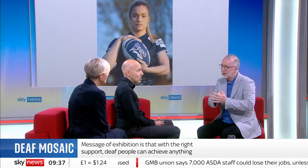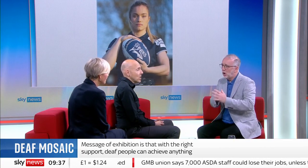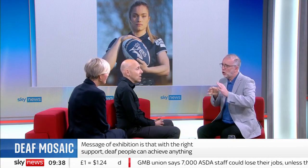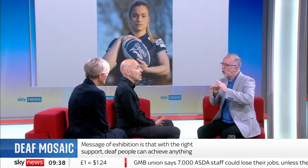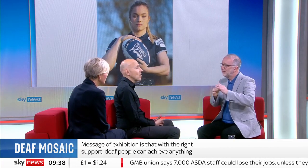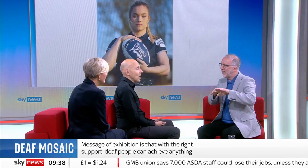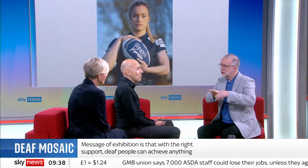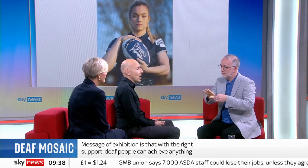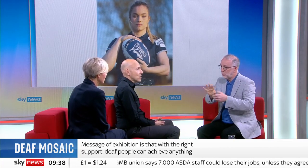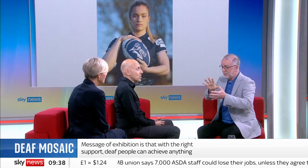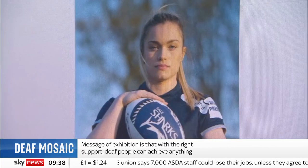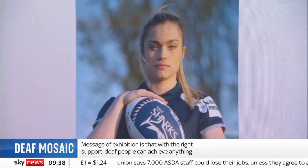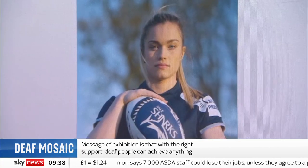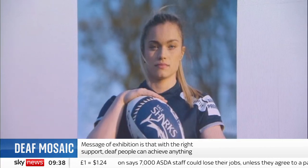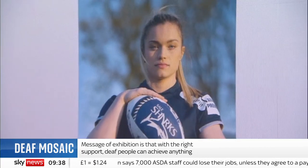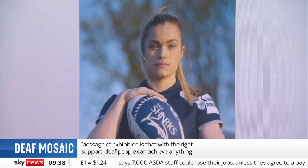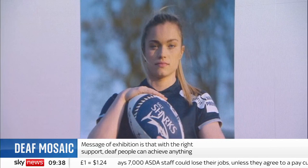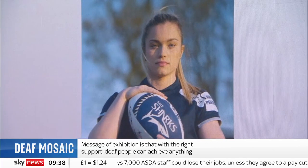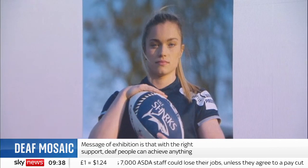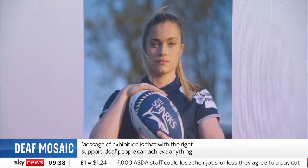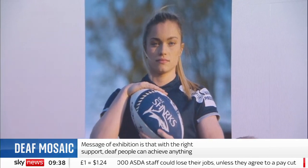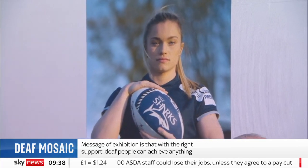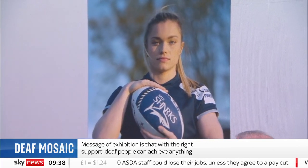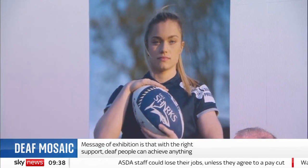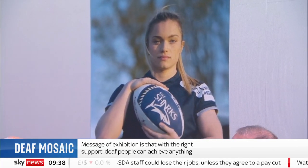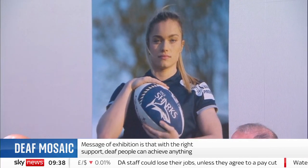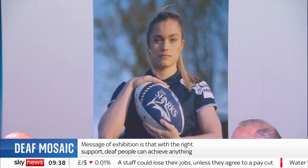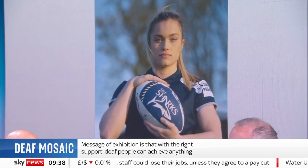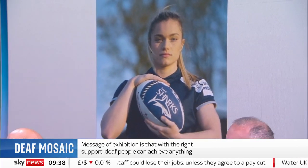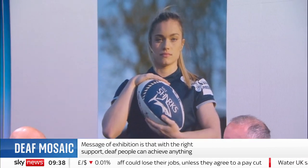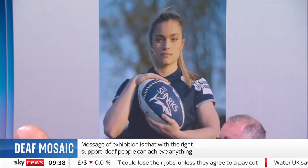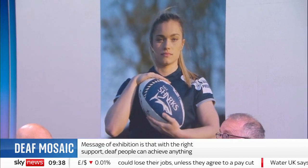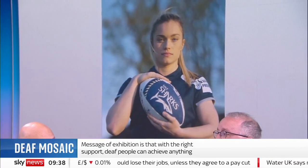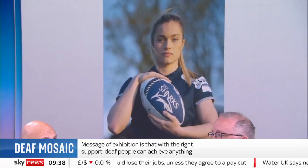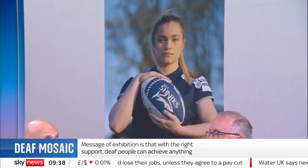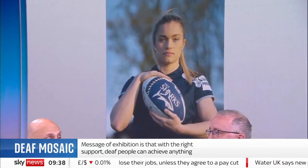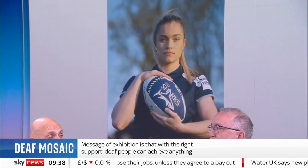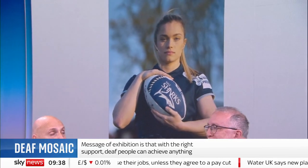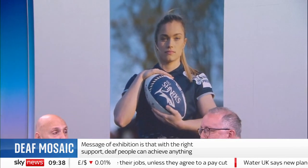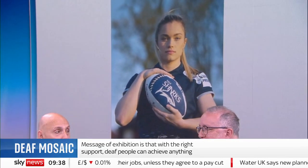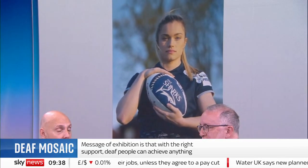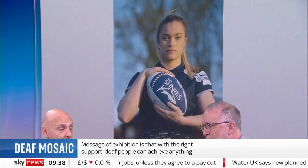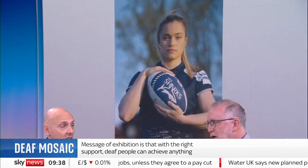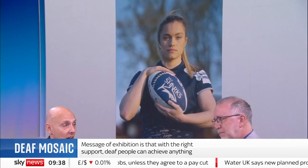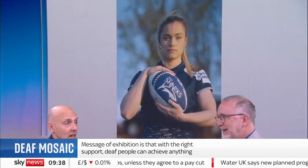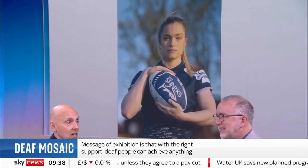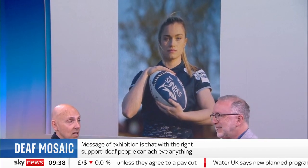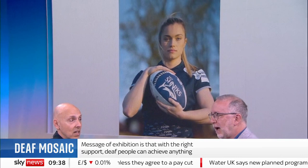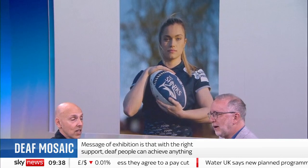rugby, the impact would damage the cochlear implant. But Jodie felt that that's my risk to take and